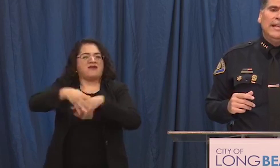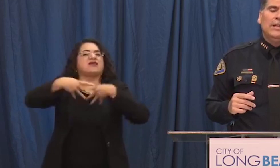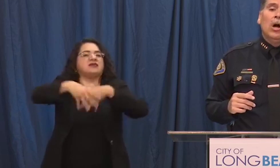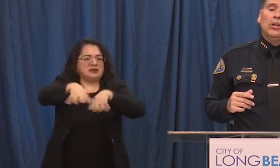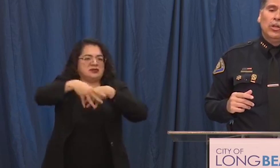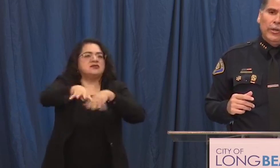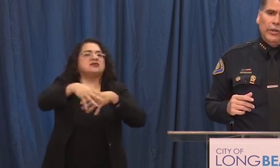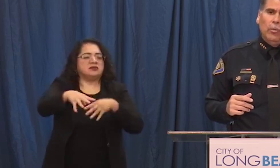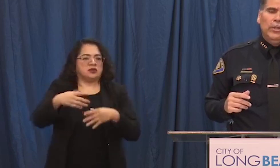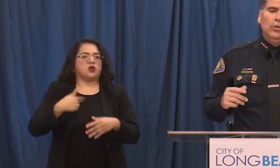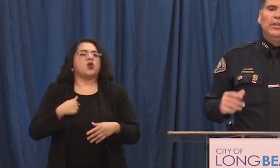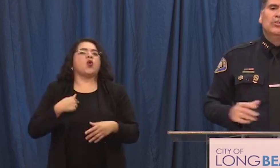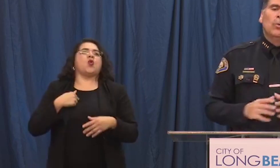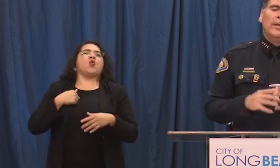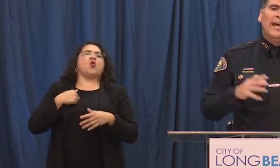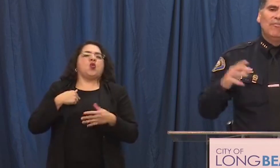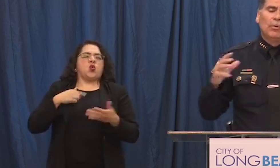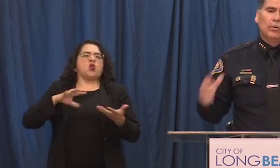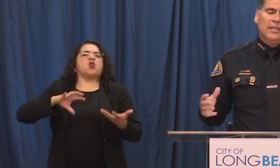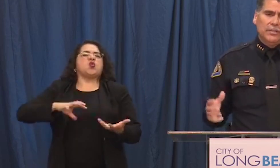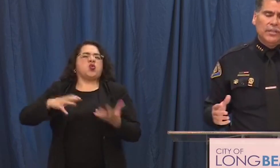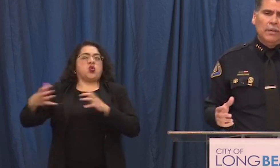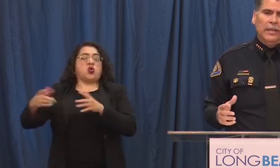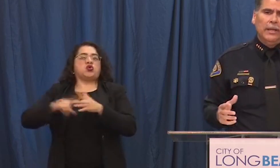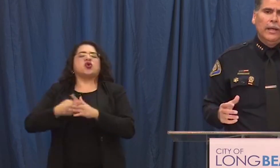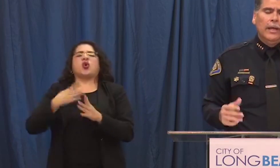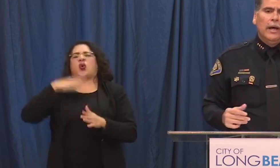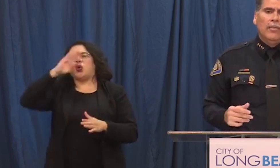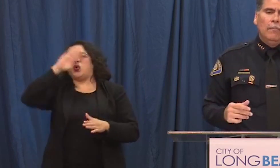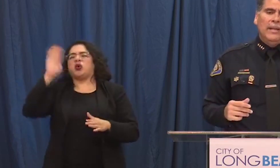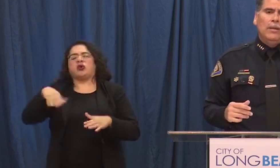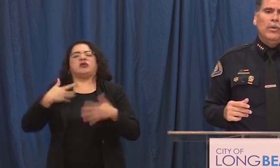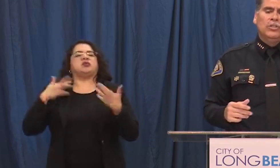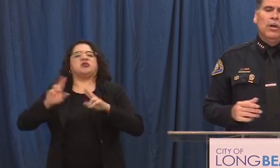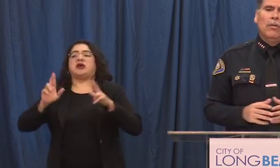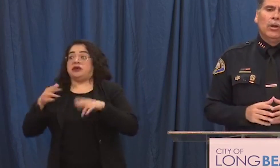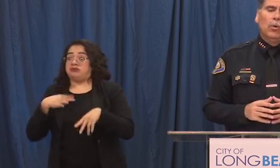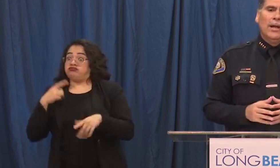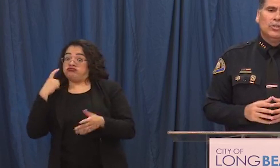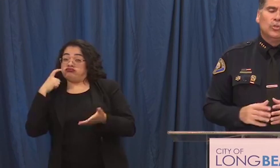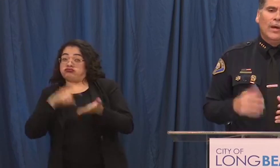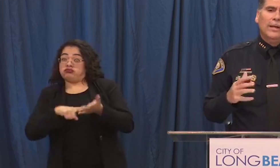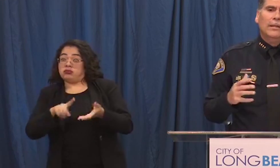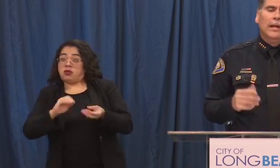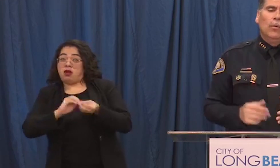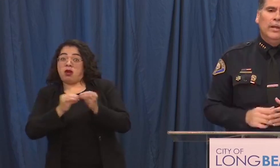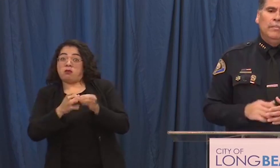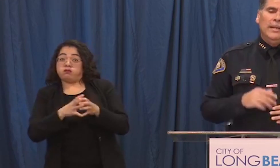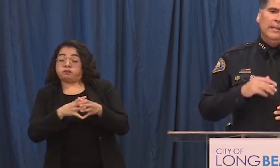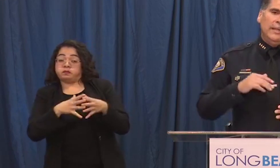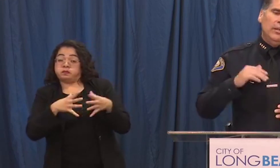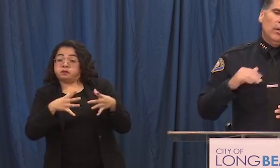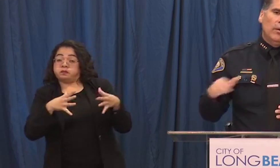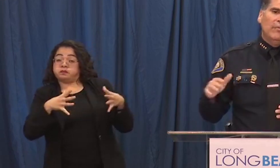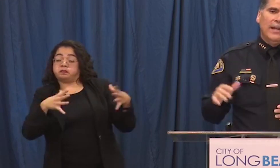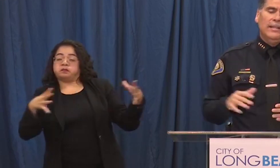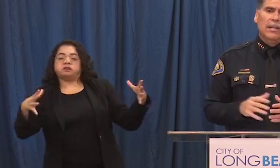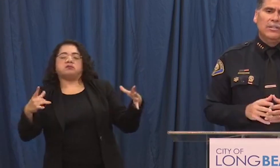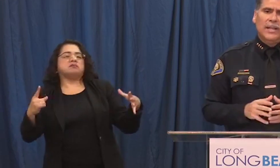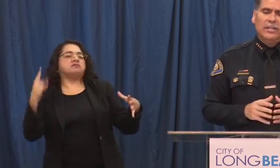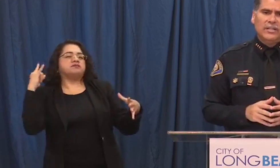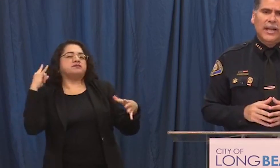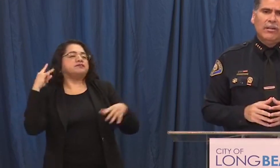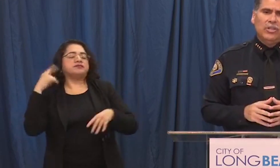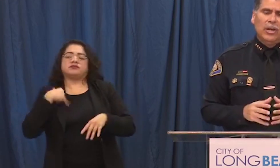mutual aid on alert we do this when we have protests coming uh the minute we saw the crowd swell we immediately notified